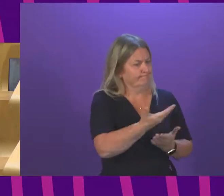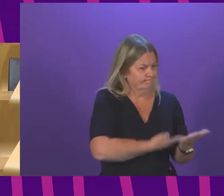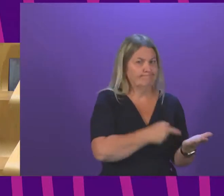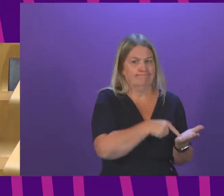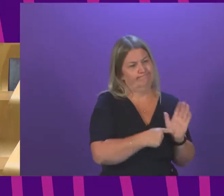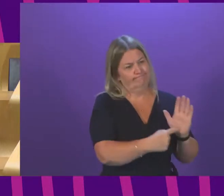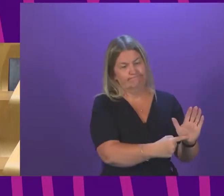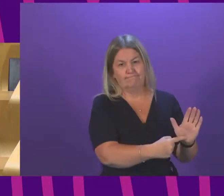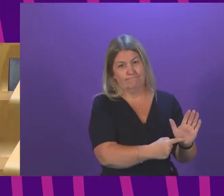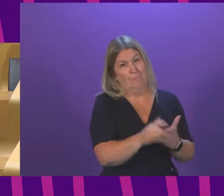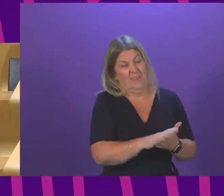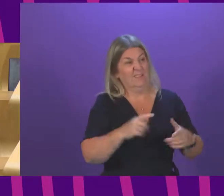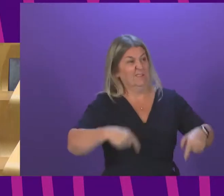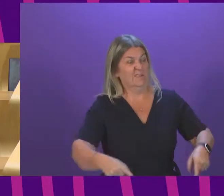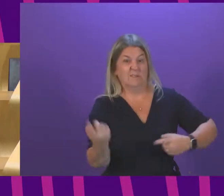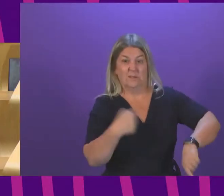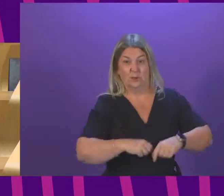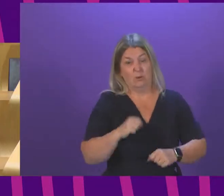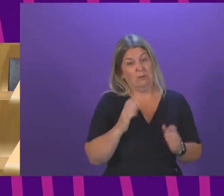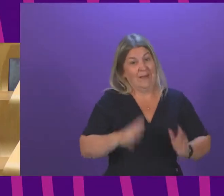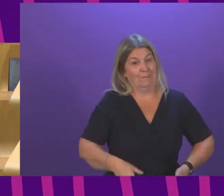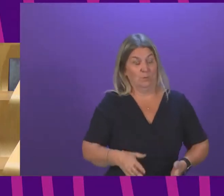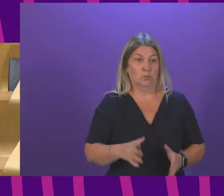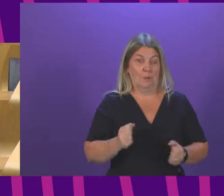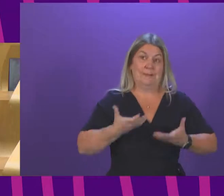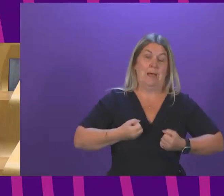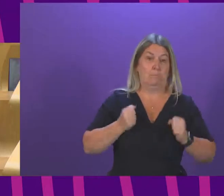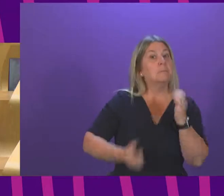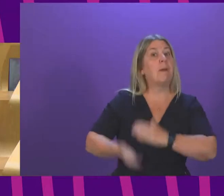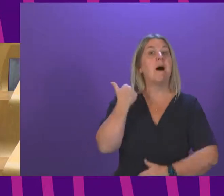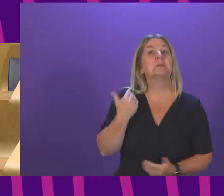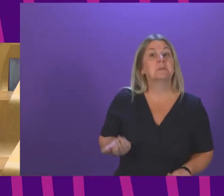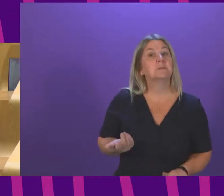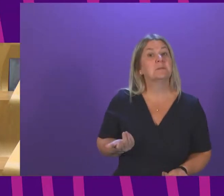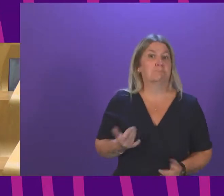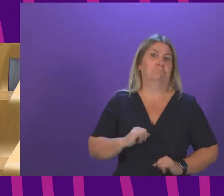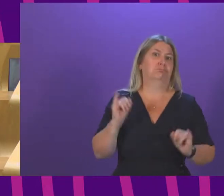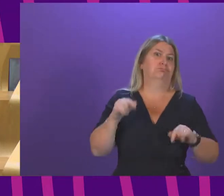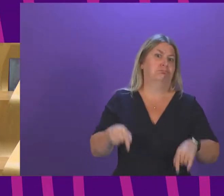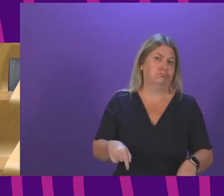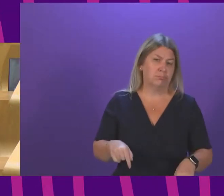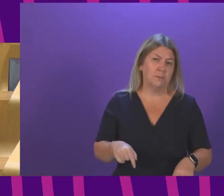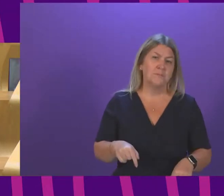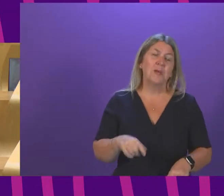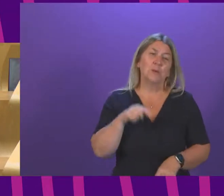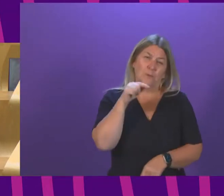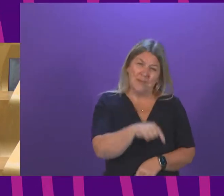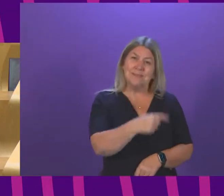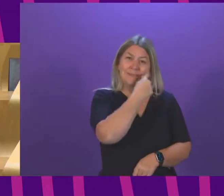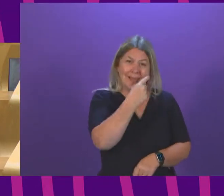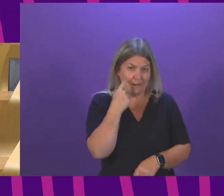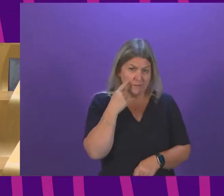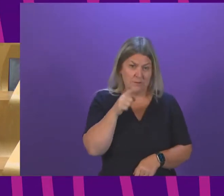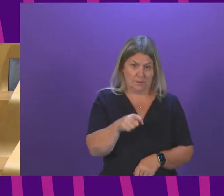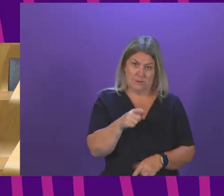our country to face up to its past. And the forensic nature of the interrogation of this evidence by Lady